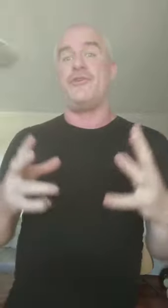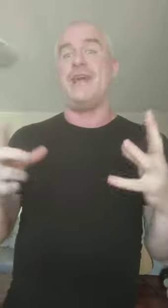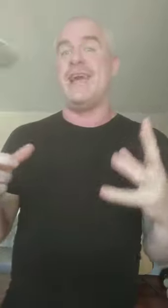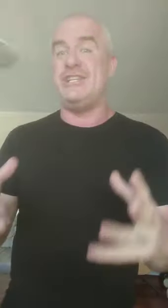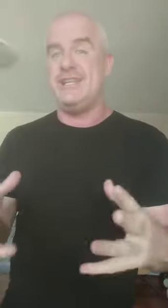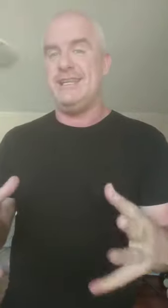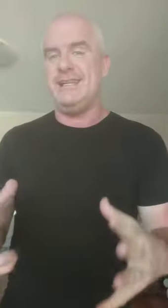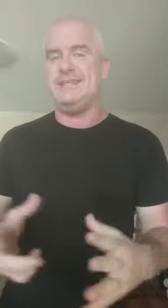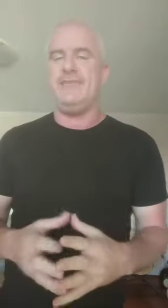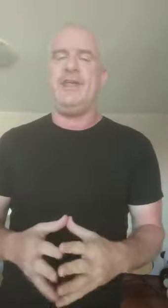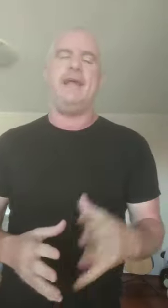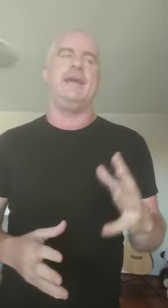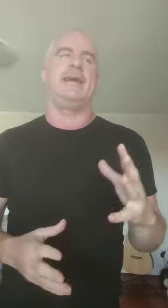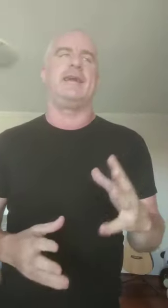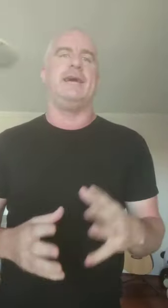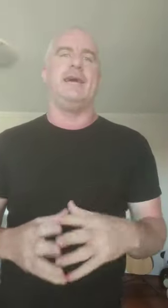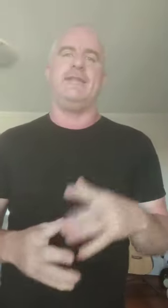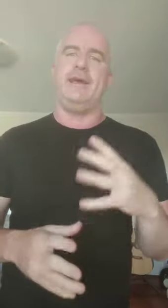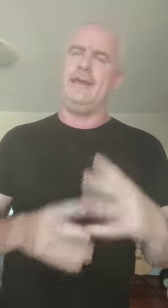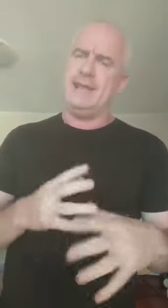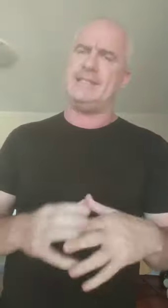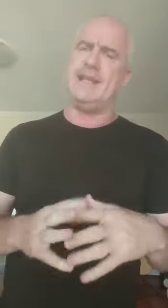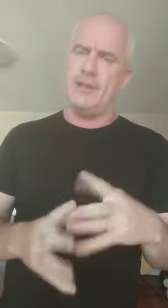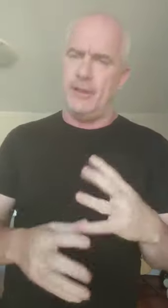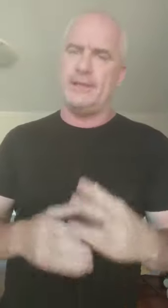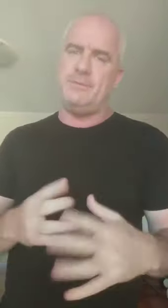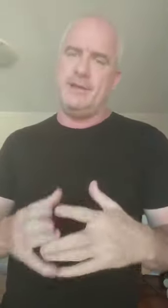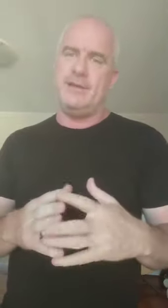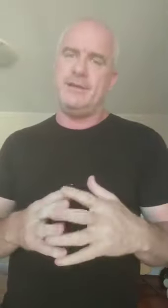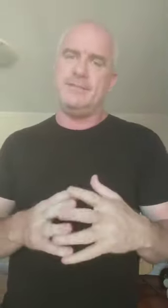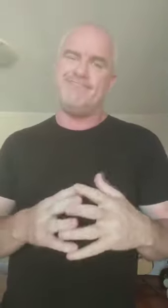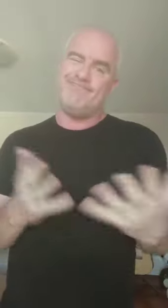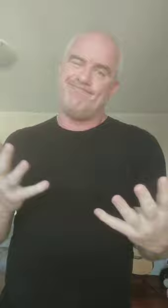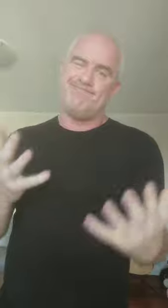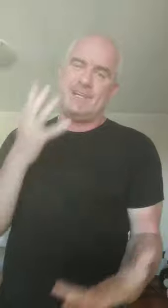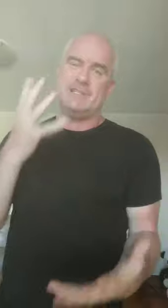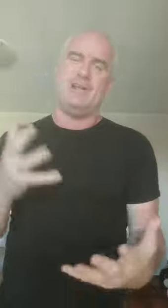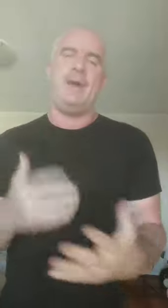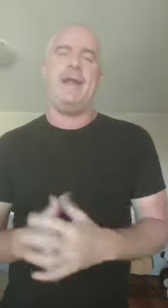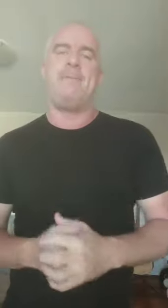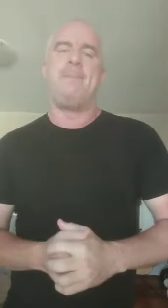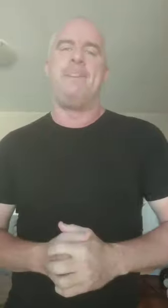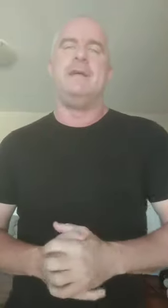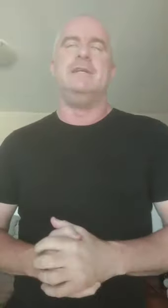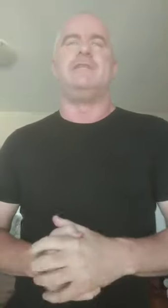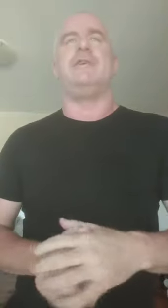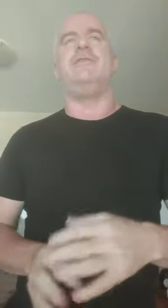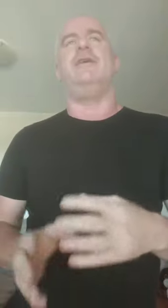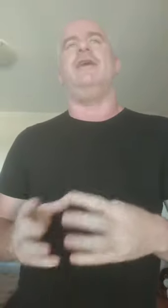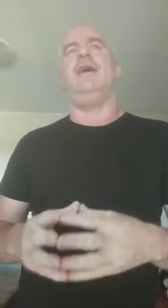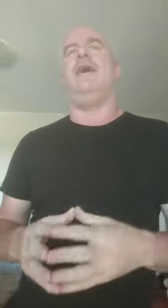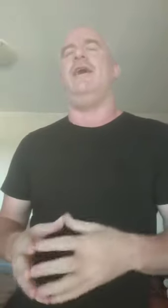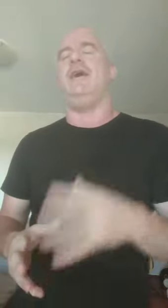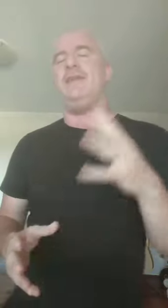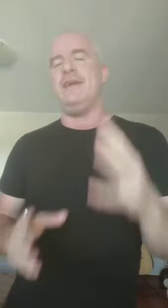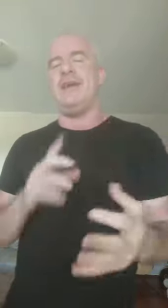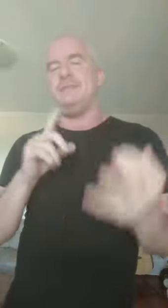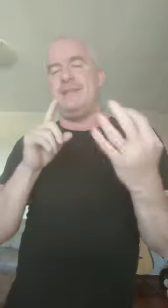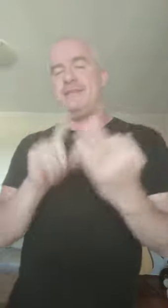creation and stuff like that, like, uh, they're less inclined to be concerned about it. So I think it comes down